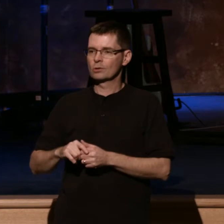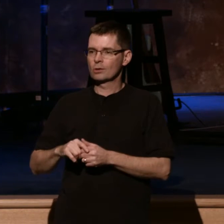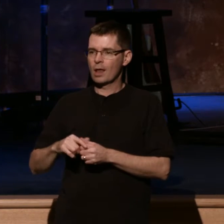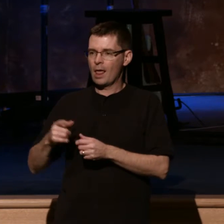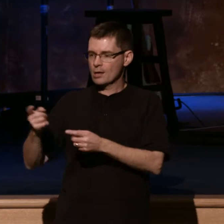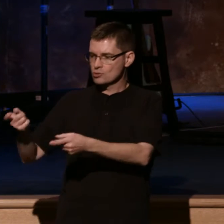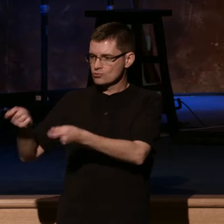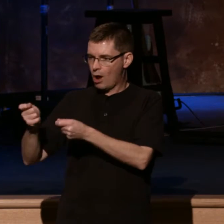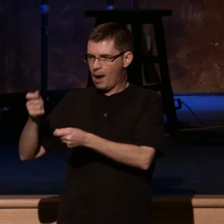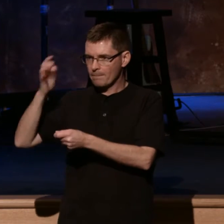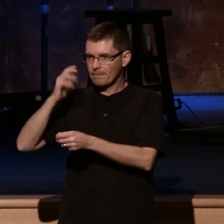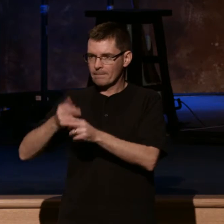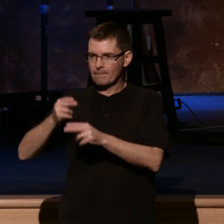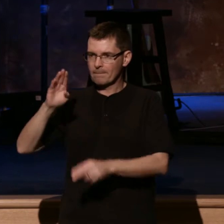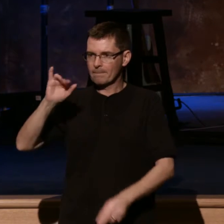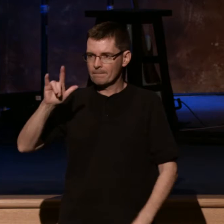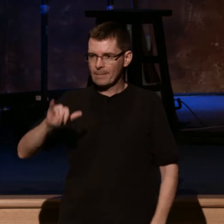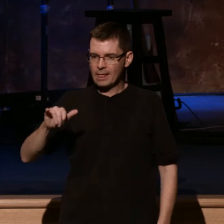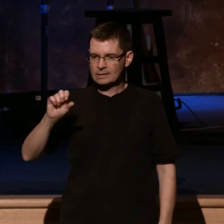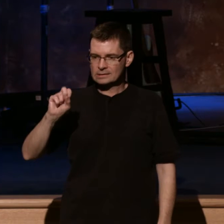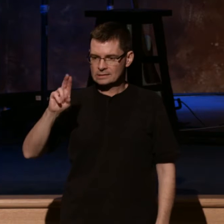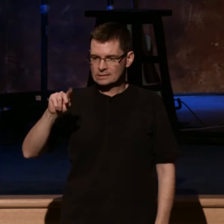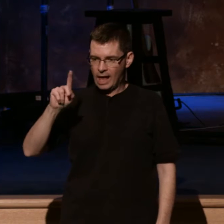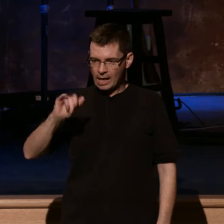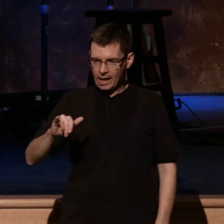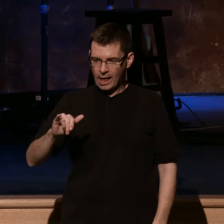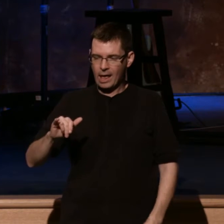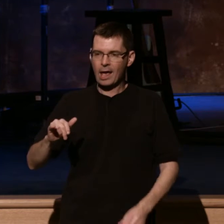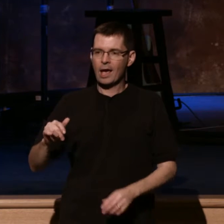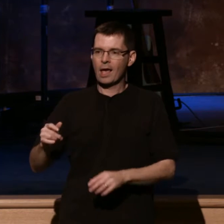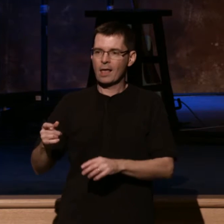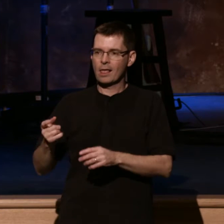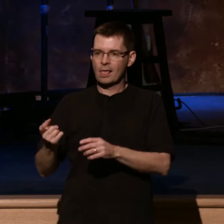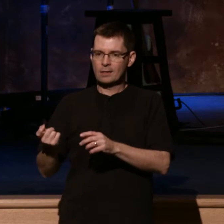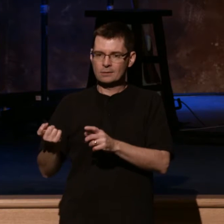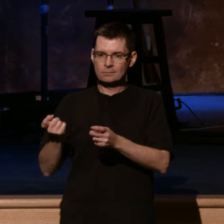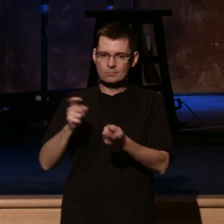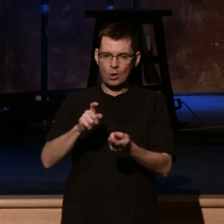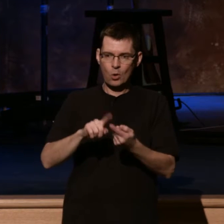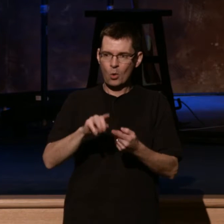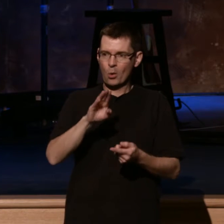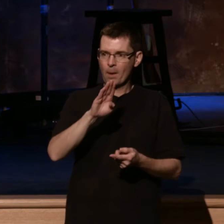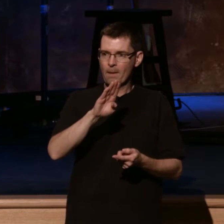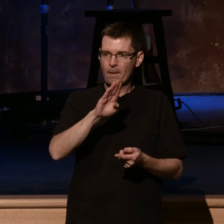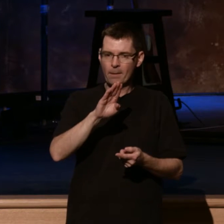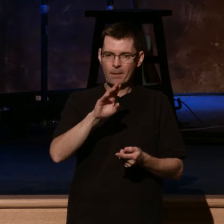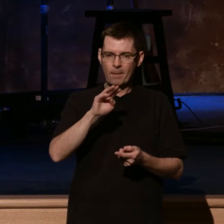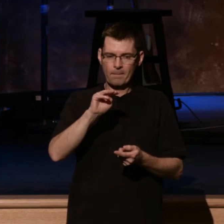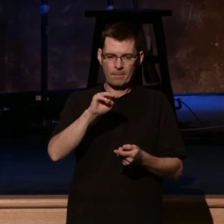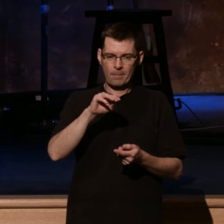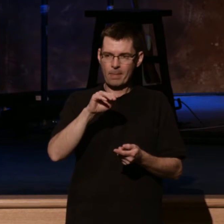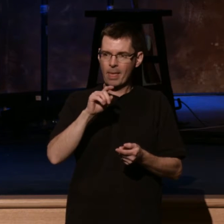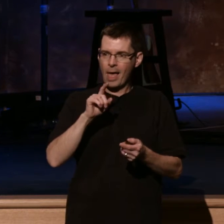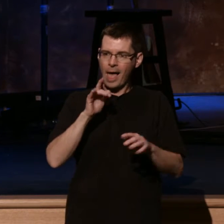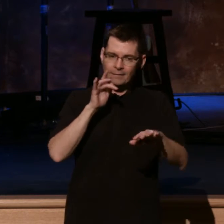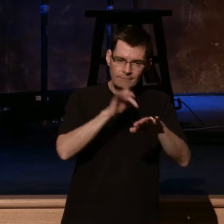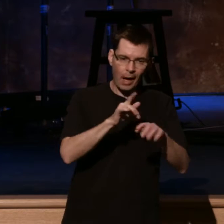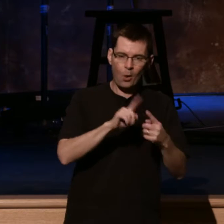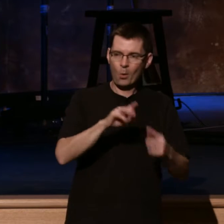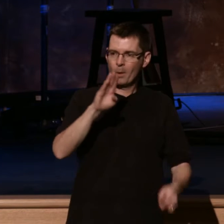recruited a guy named Mordecai Hamm under whose preaching Billy Graham got saved. Friends, I want to tell you, when God works in an amazing way, it